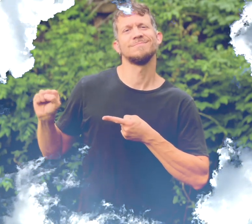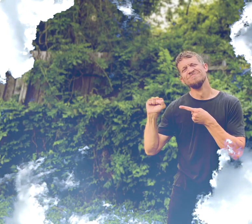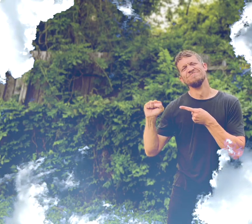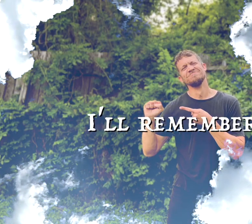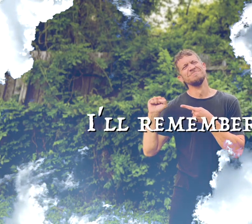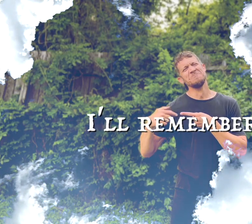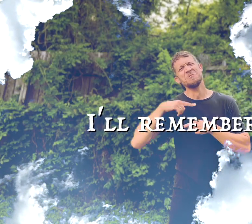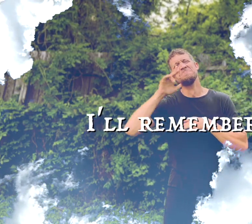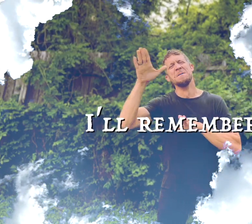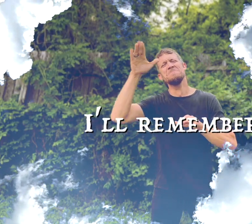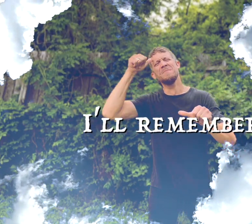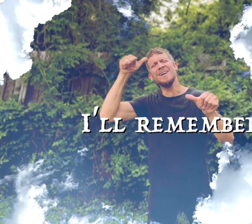I'll remember